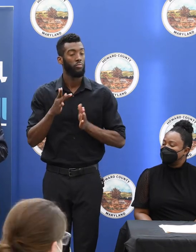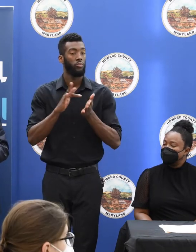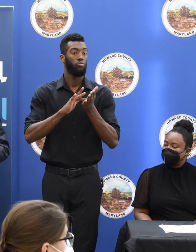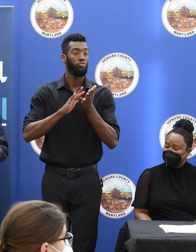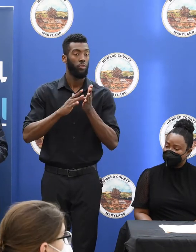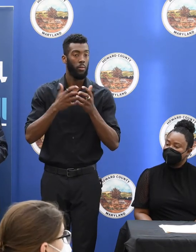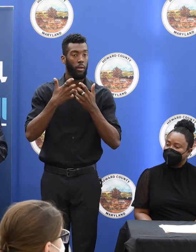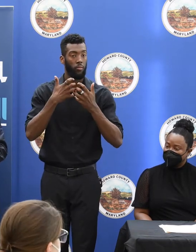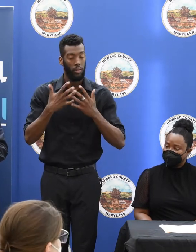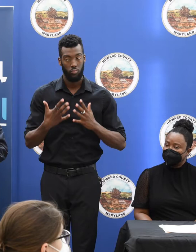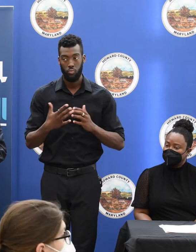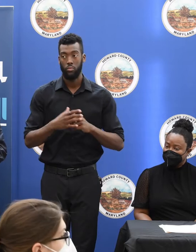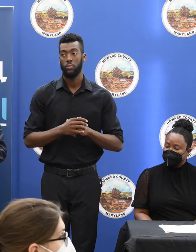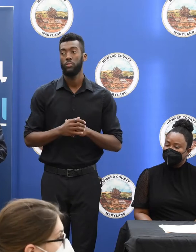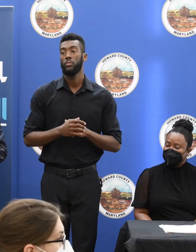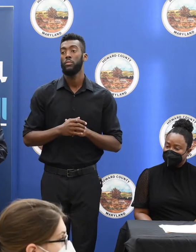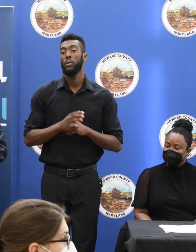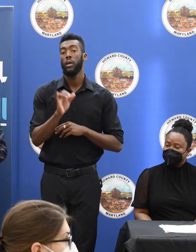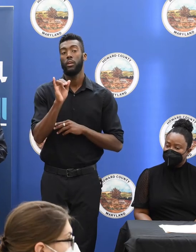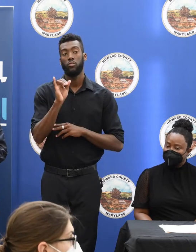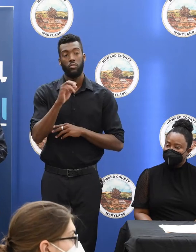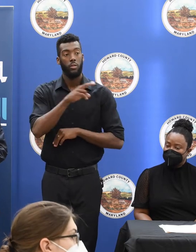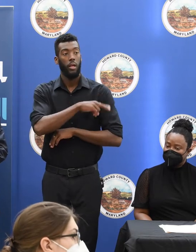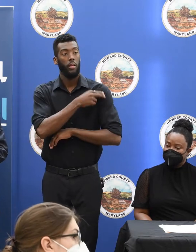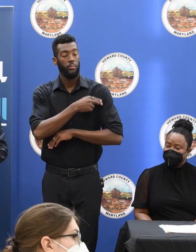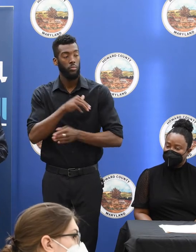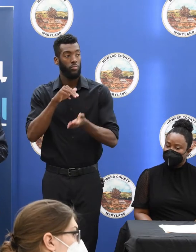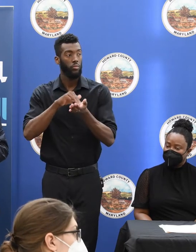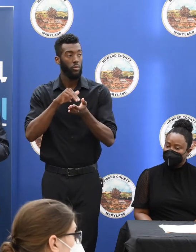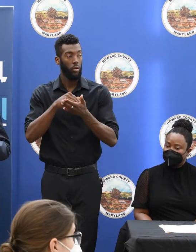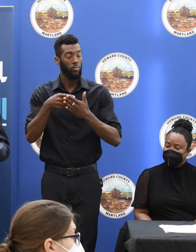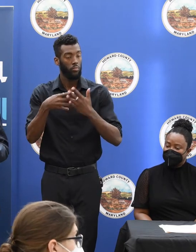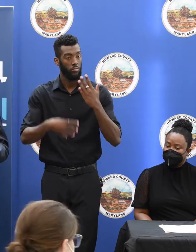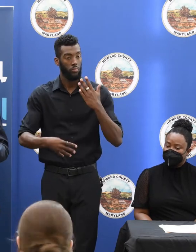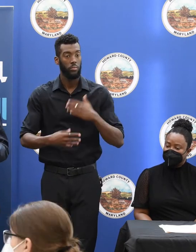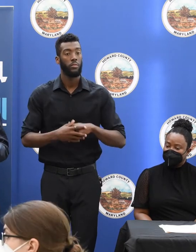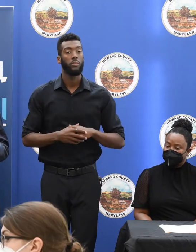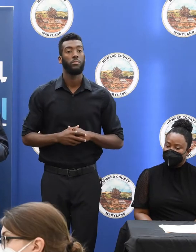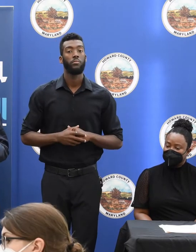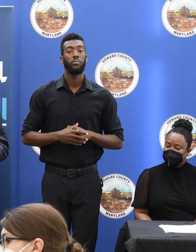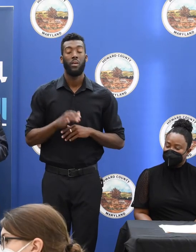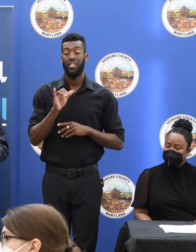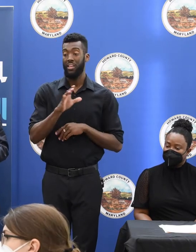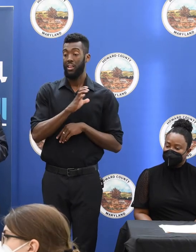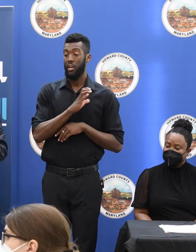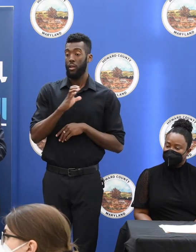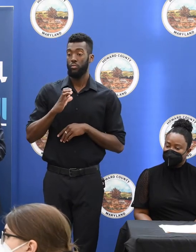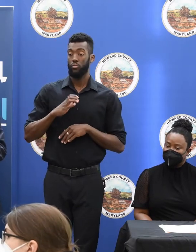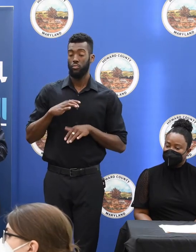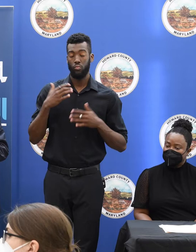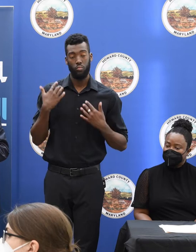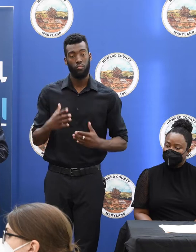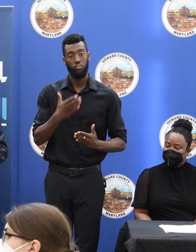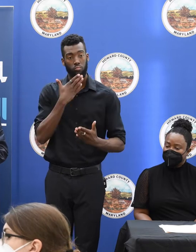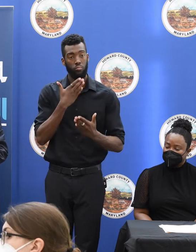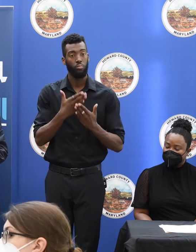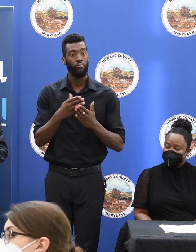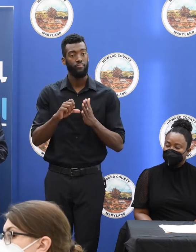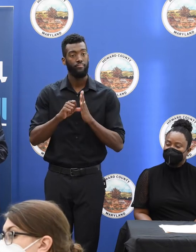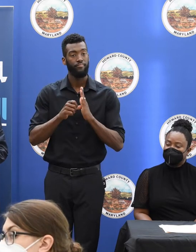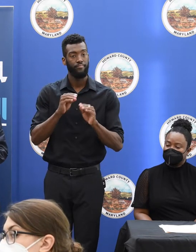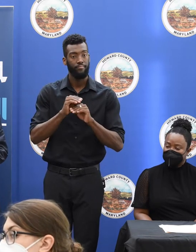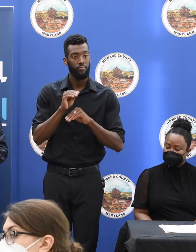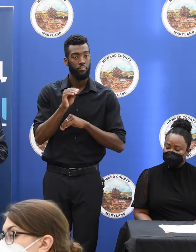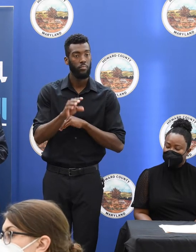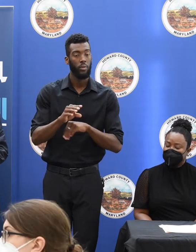folks, and insurers, and hospitals, and doctors. So it's a council that is really good at giving advice to the